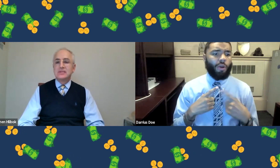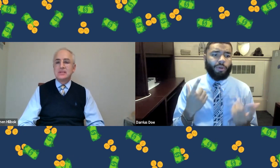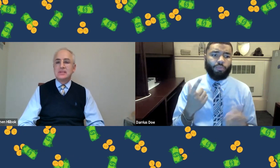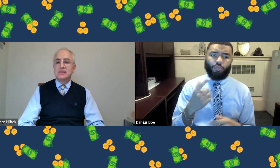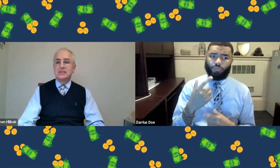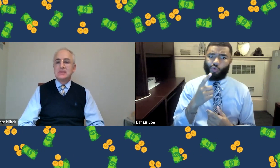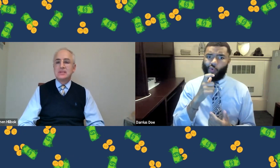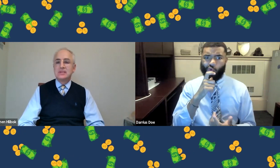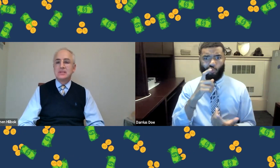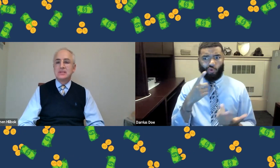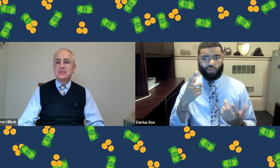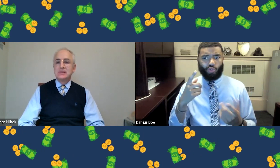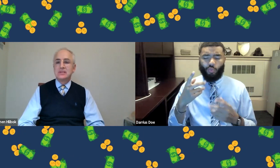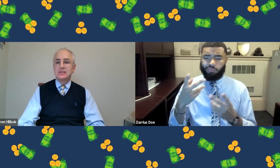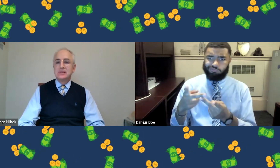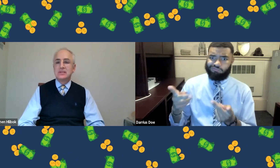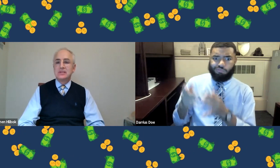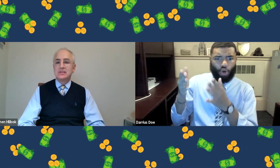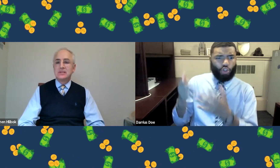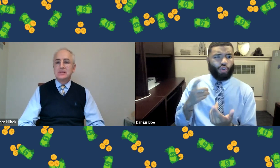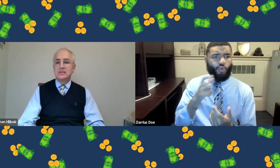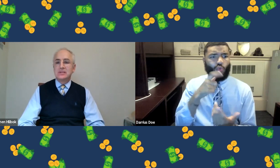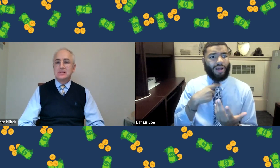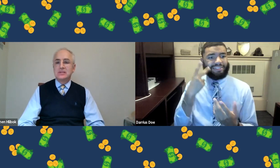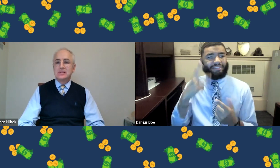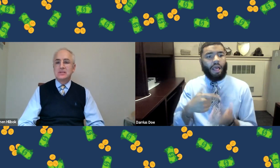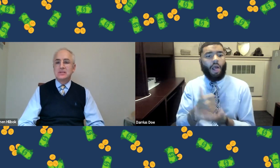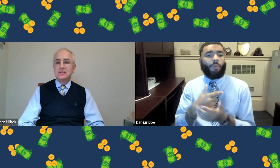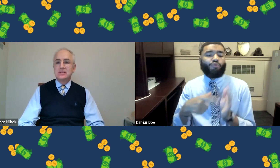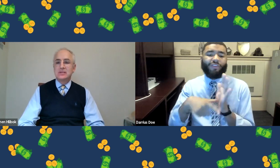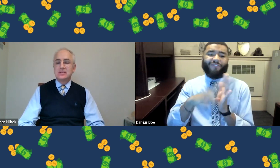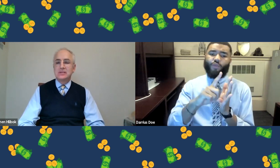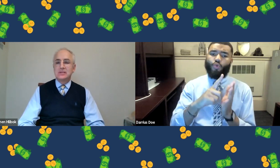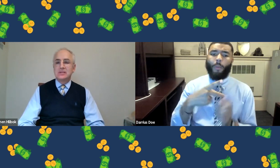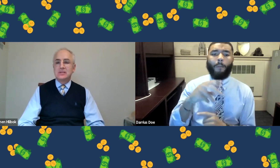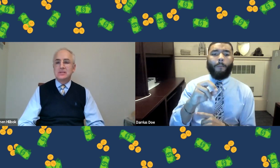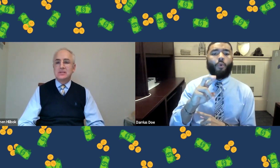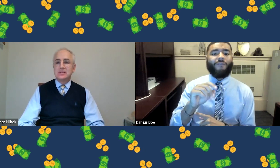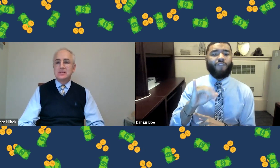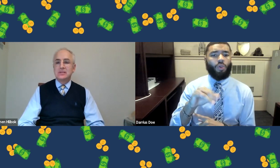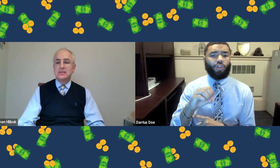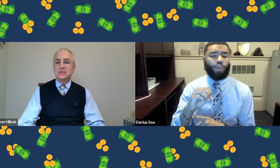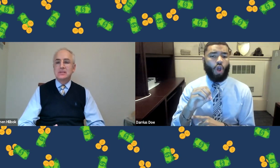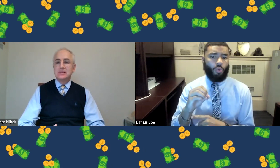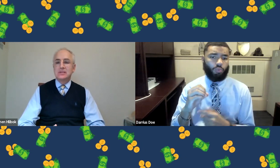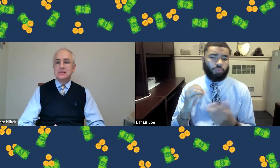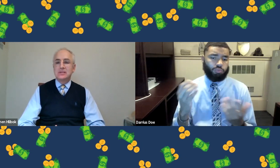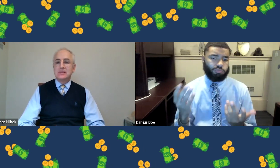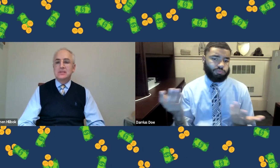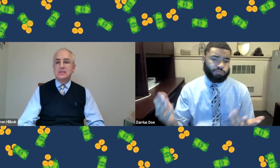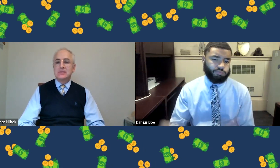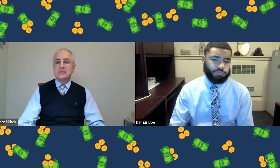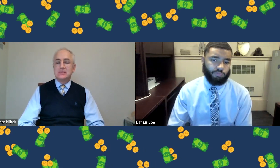myself before retirement, who is the best person I can see to help review my portfolio?